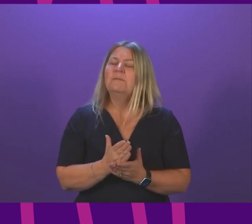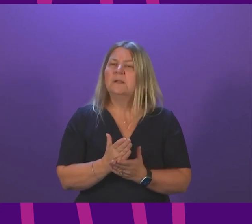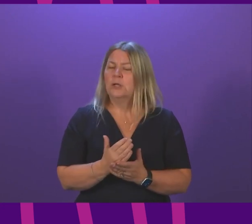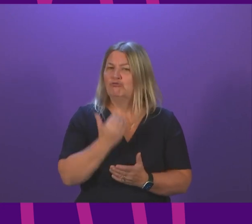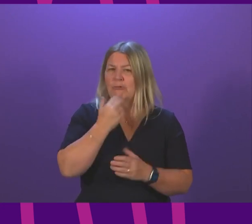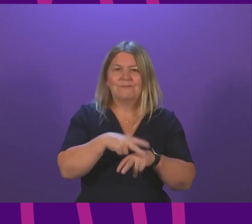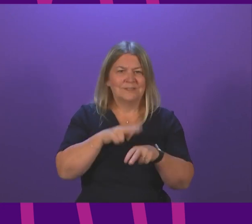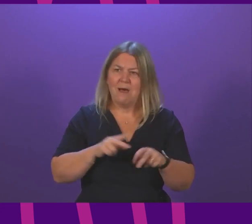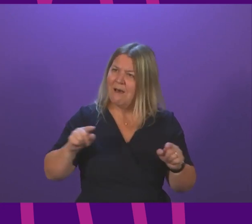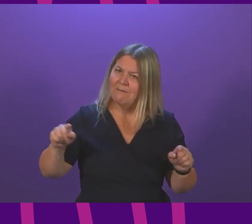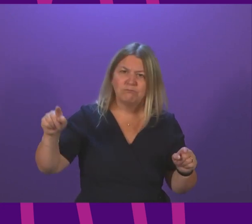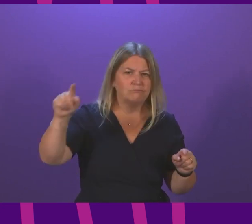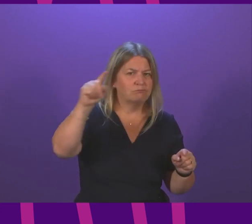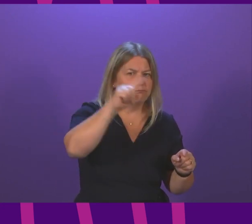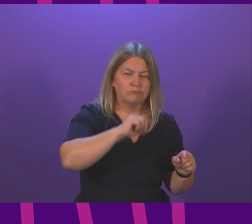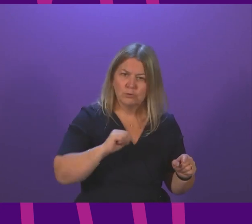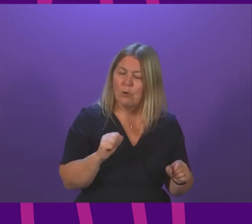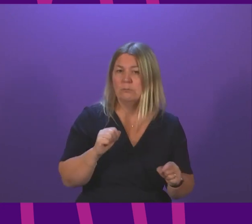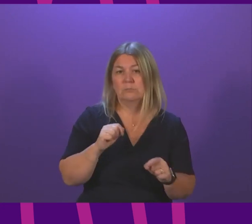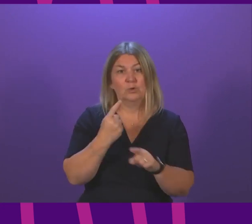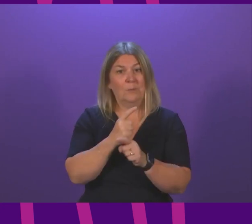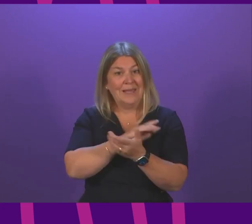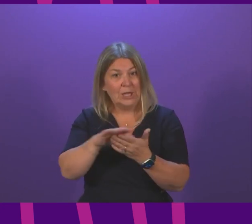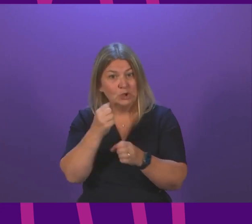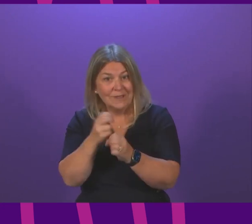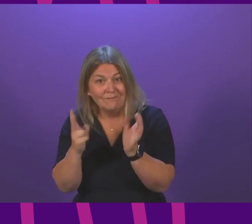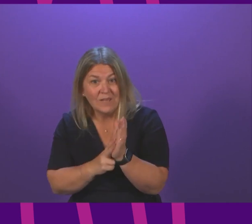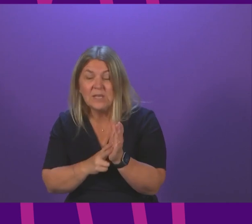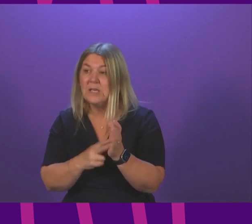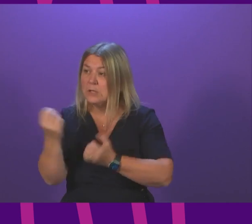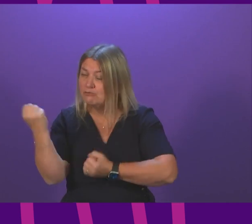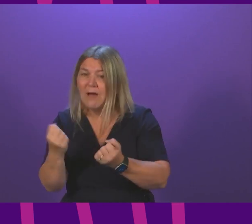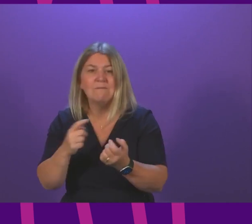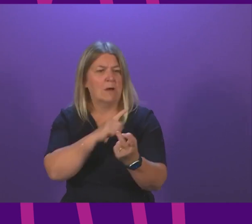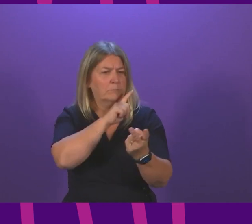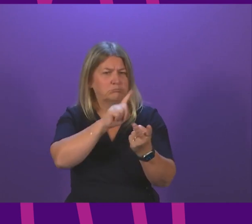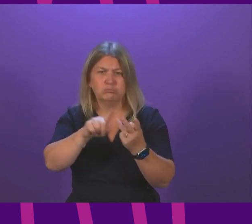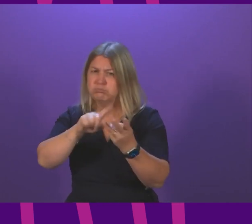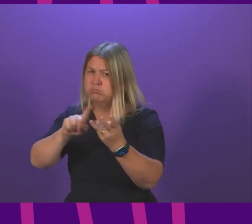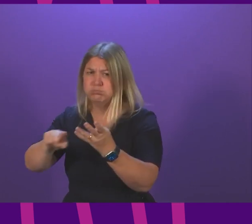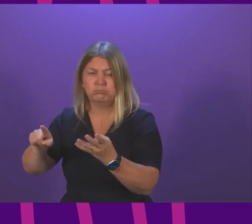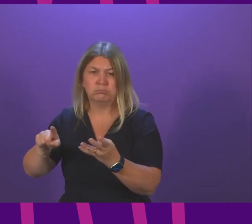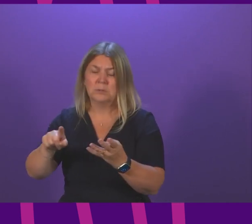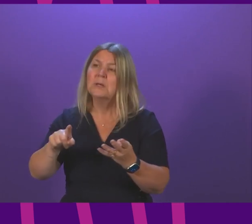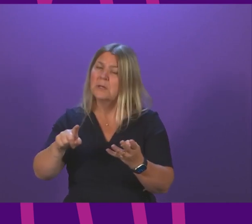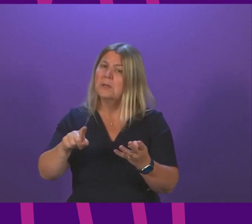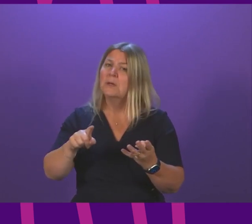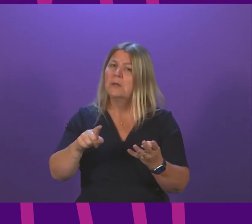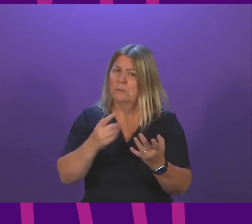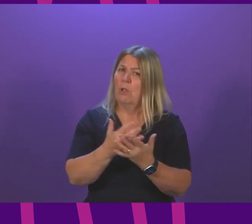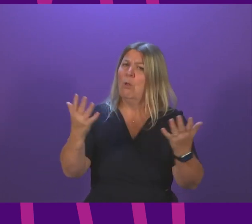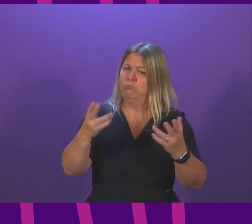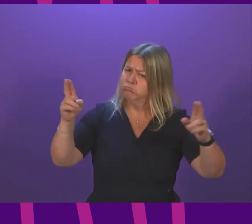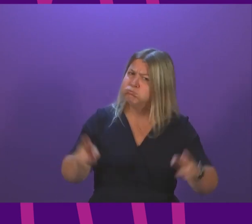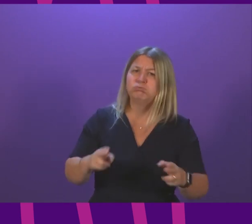affecting as we see right now haulage companies and many aspects of the private sector but we all have to recognise that this is